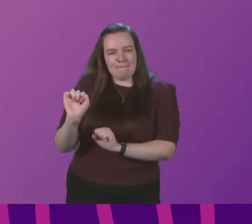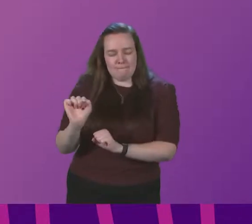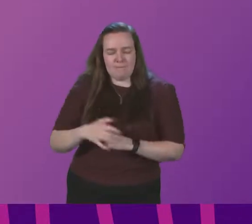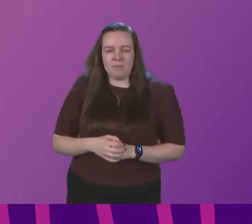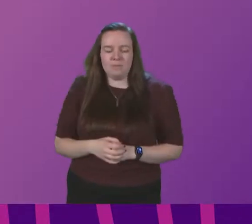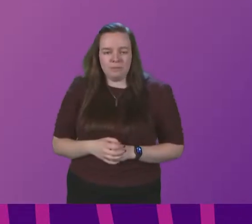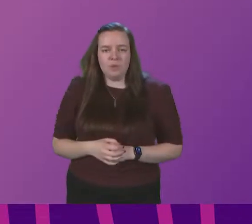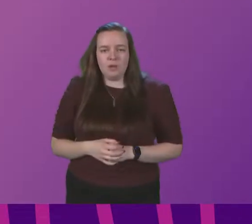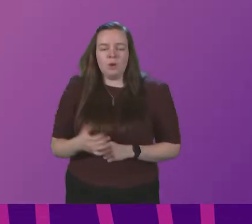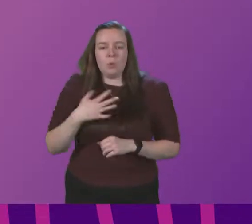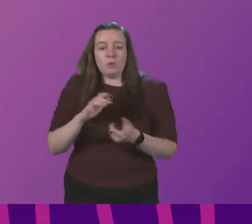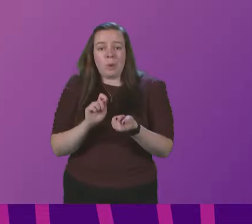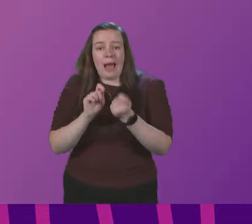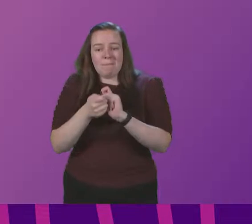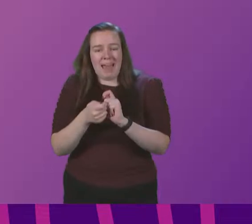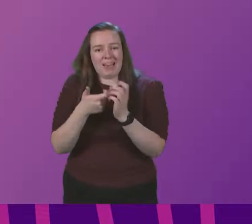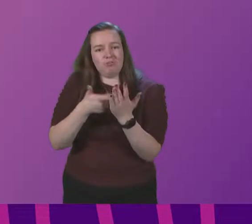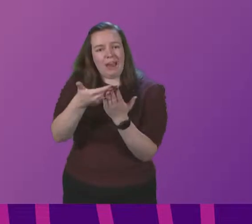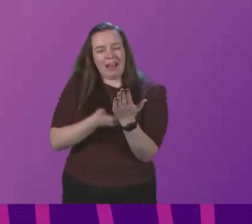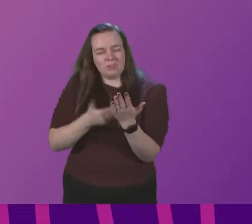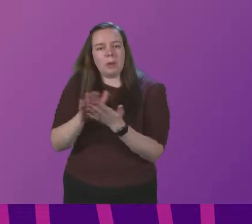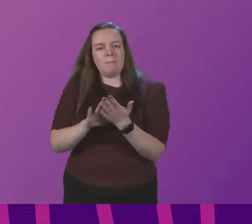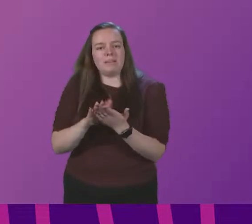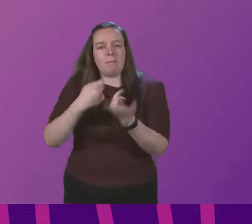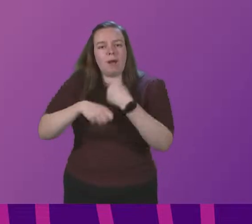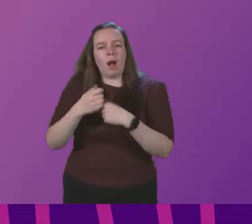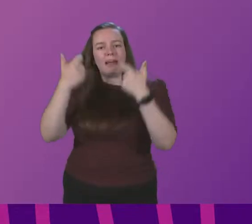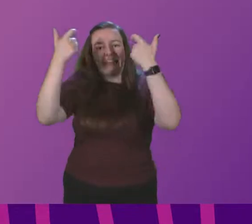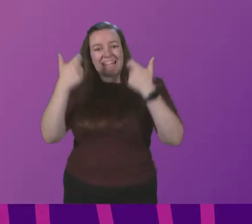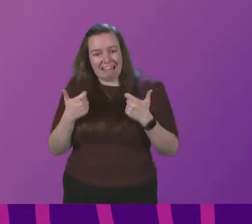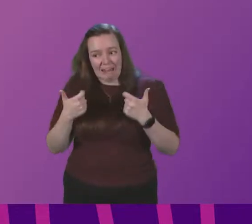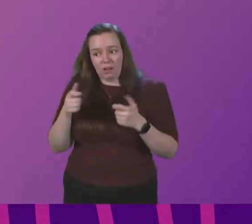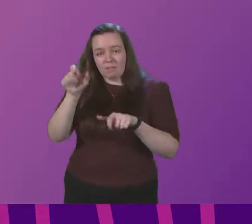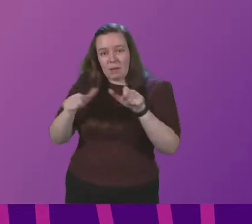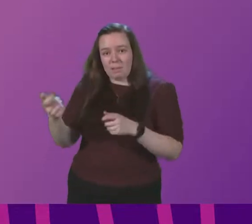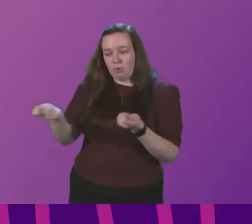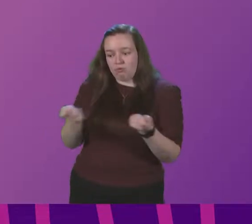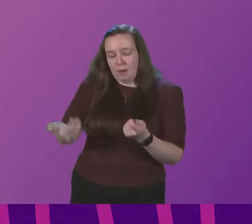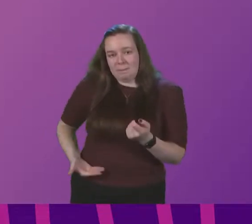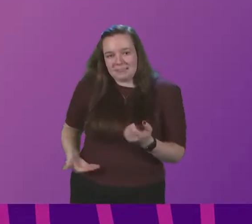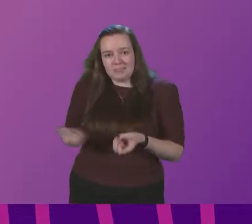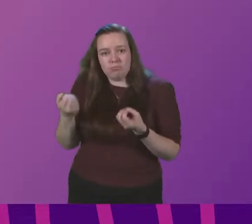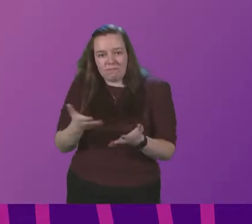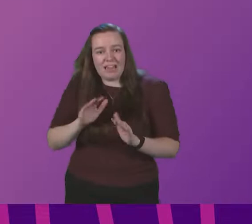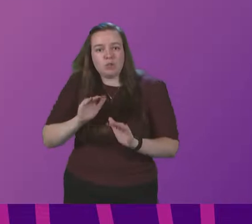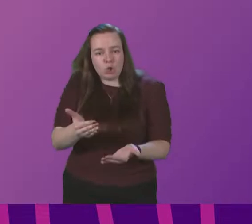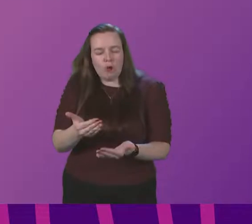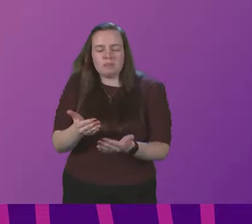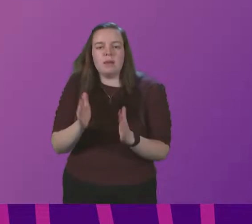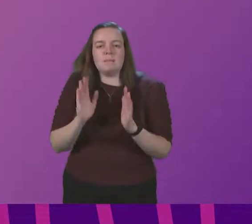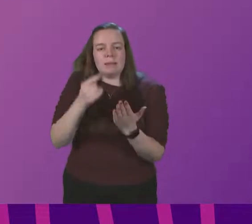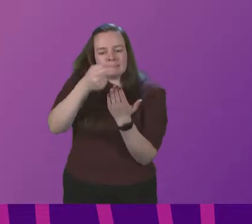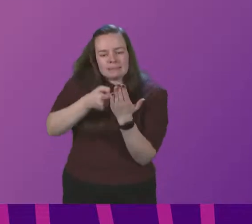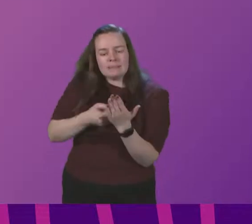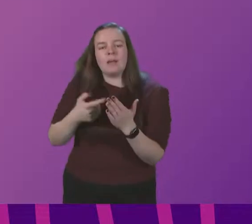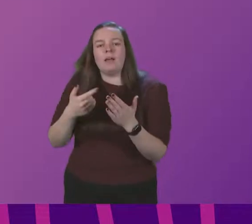We intend to amend regulations to put a legal requirement on those running businesses or providing services to take measures which are reasonably